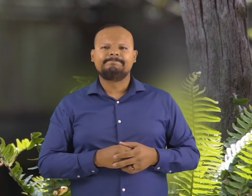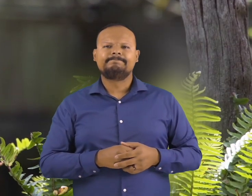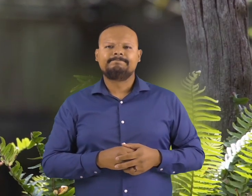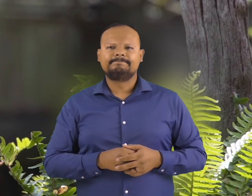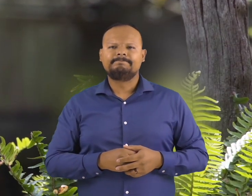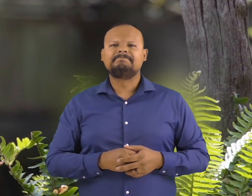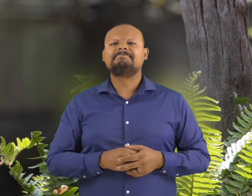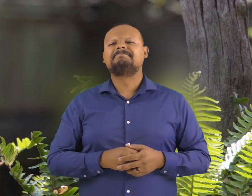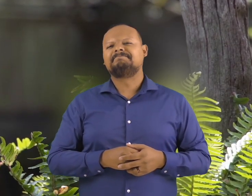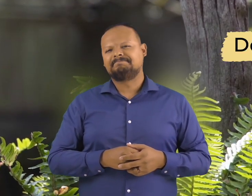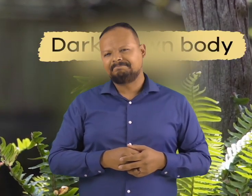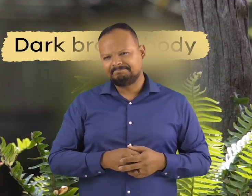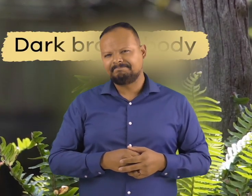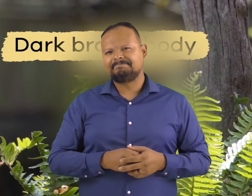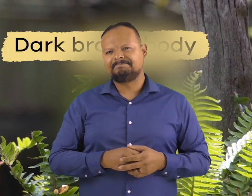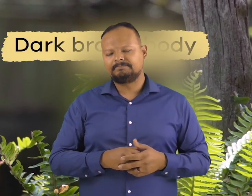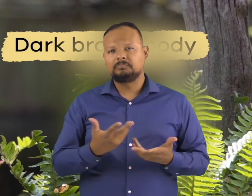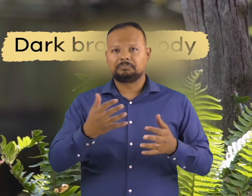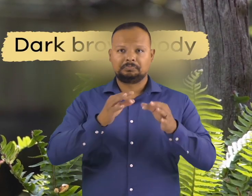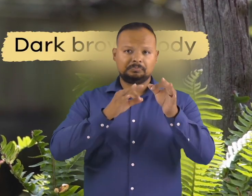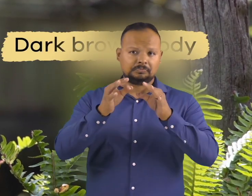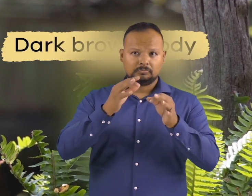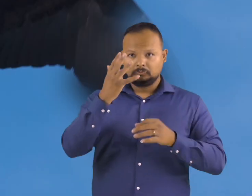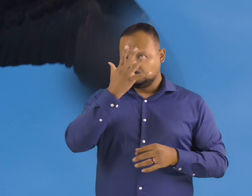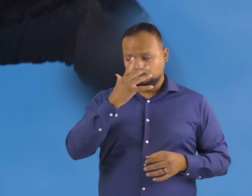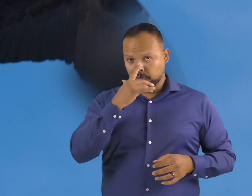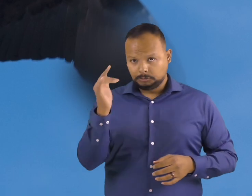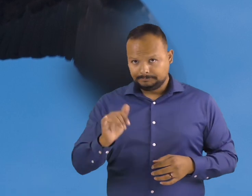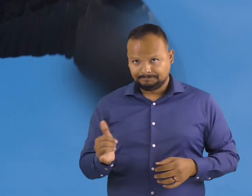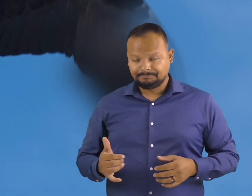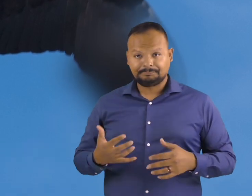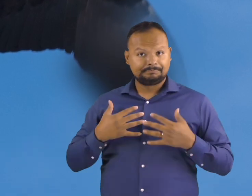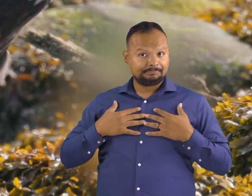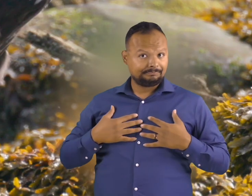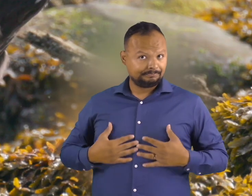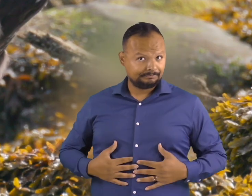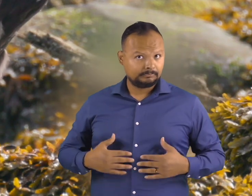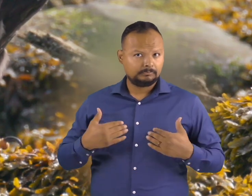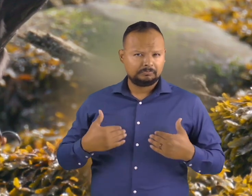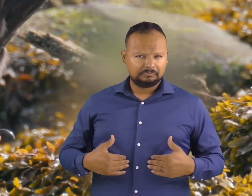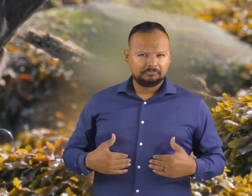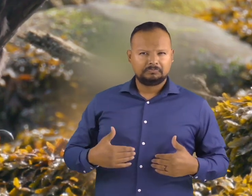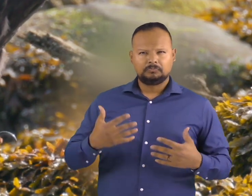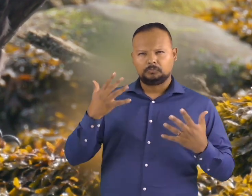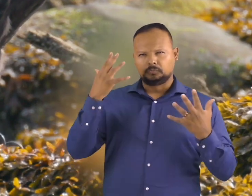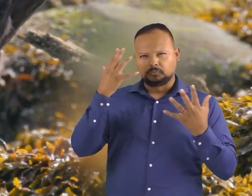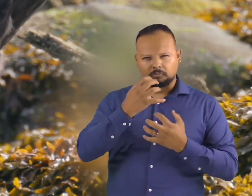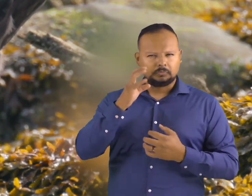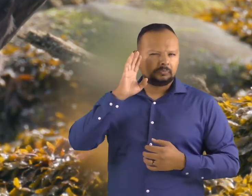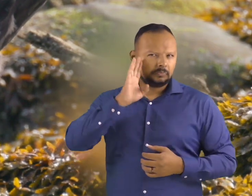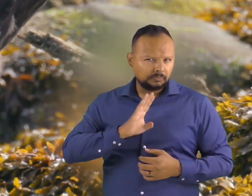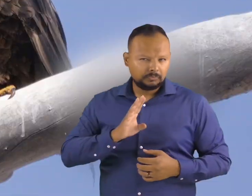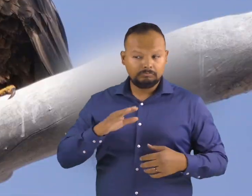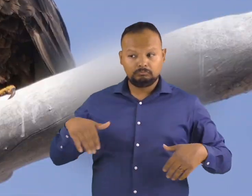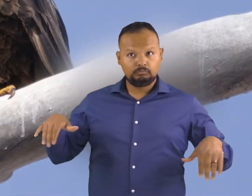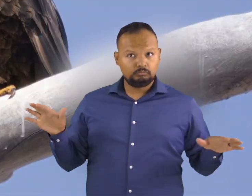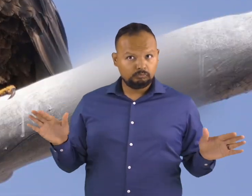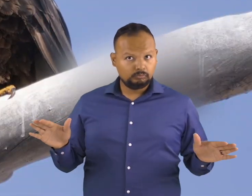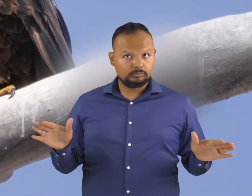Eagle has a dark brown body, wings, and a white head and tail. It has bright